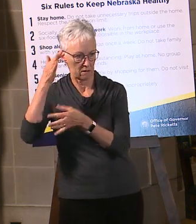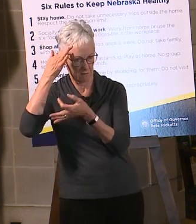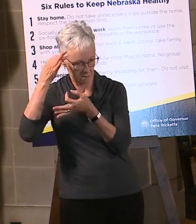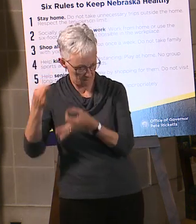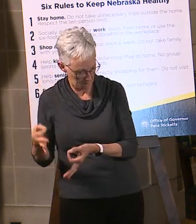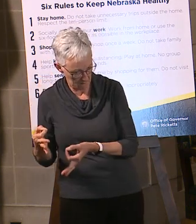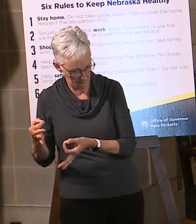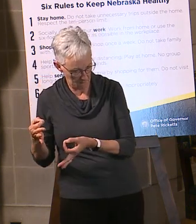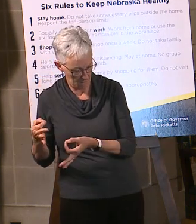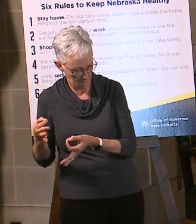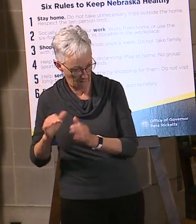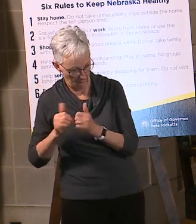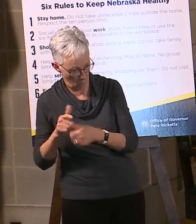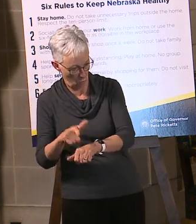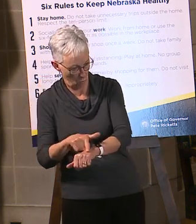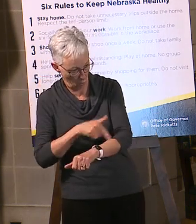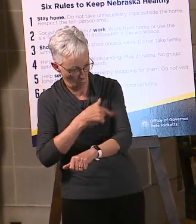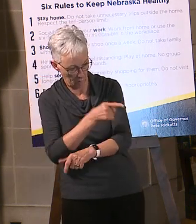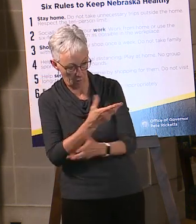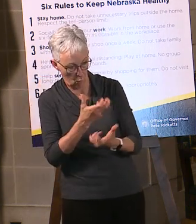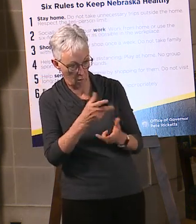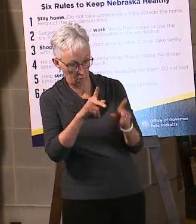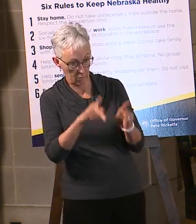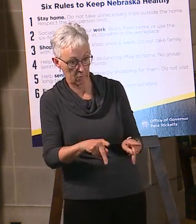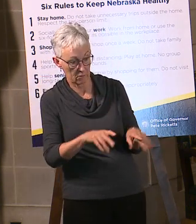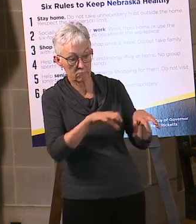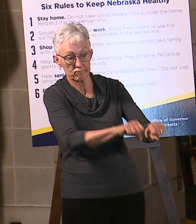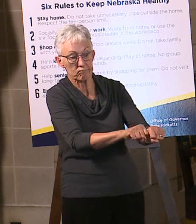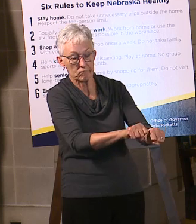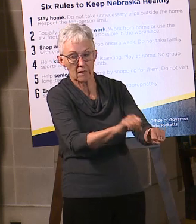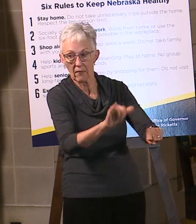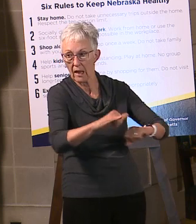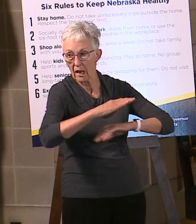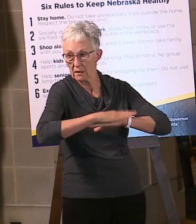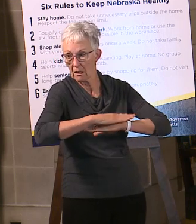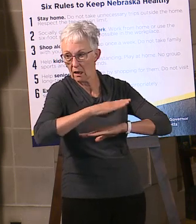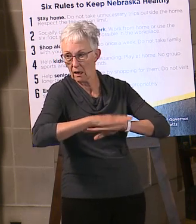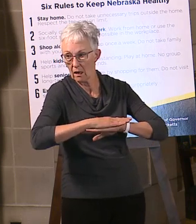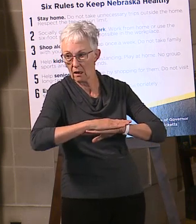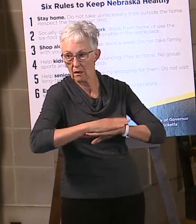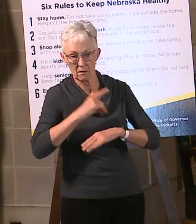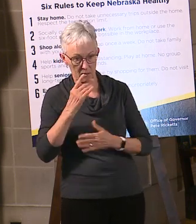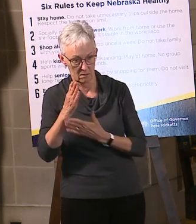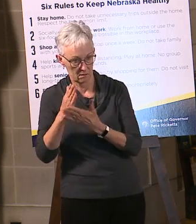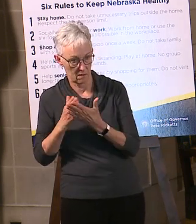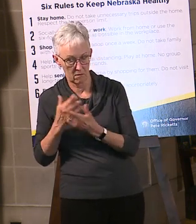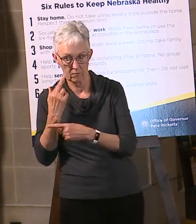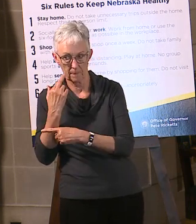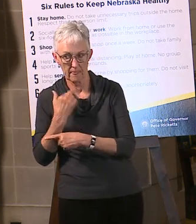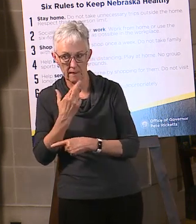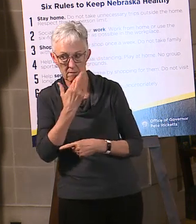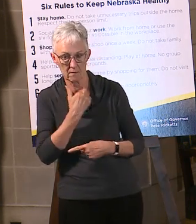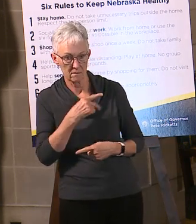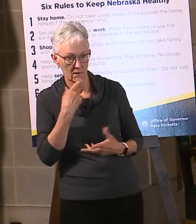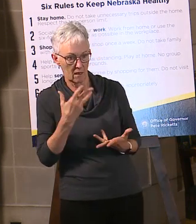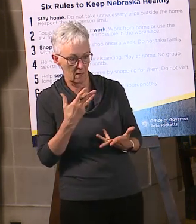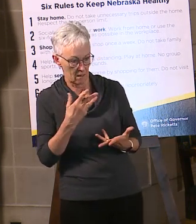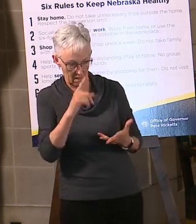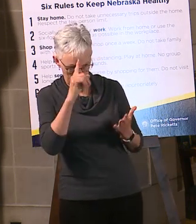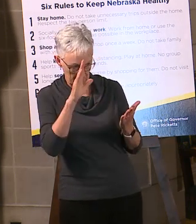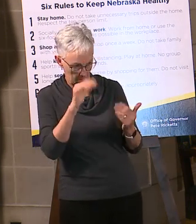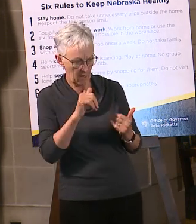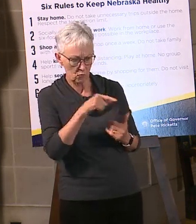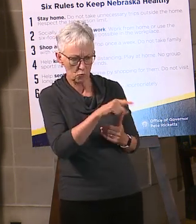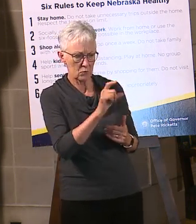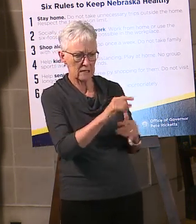determination on how long they want somebody to take up a table. For example, I think there might be restaurants who are setting the expectation that you're limiting how much time